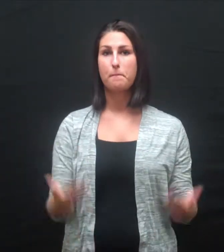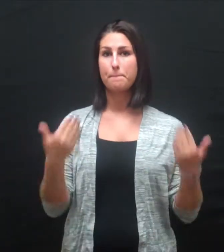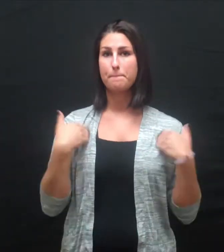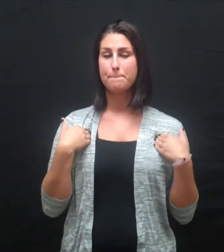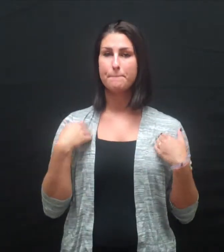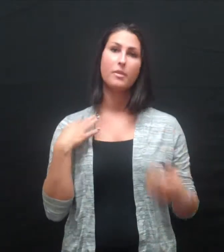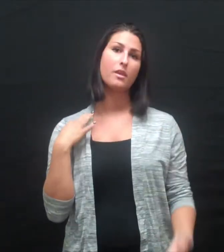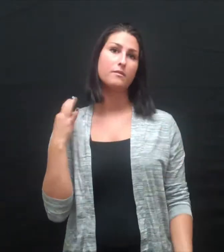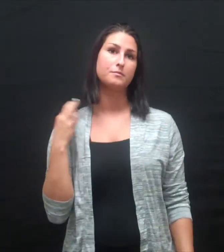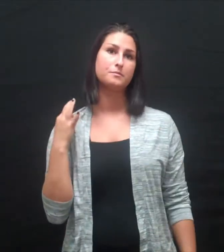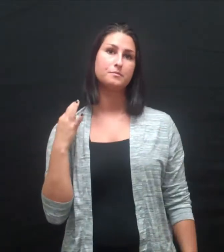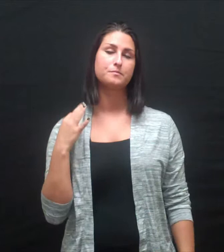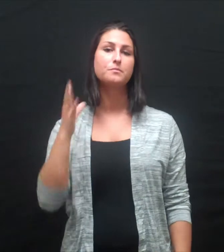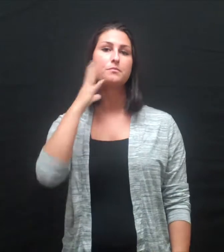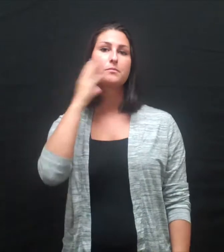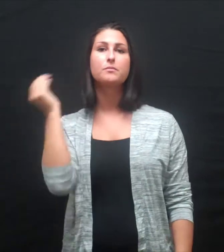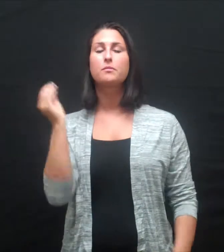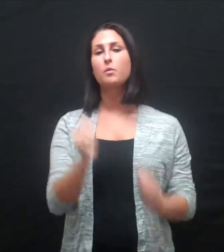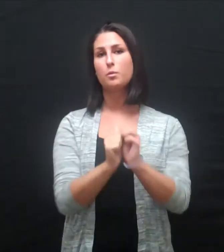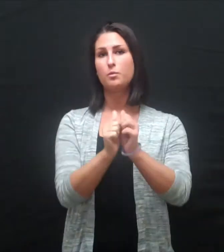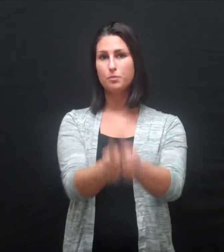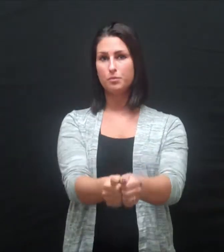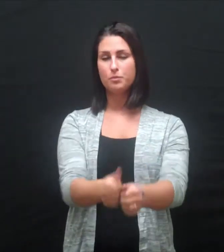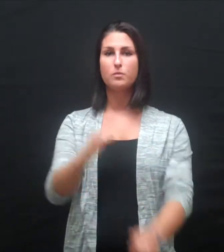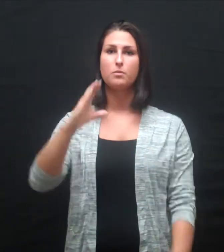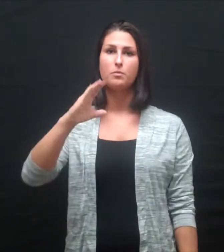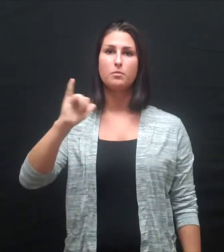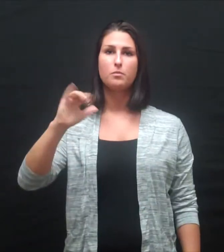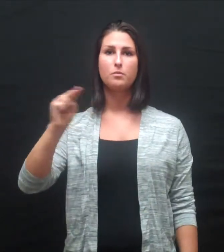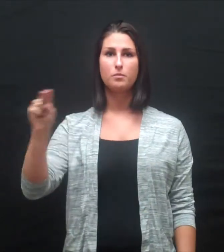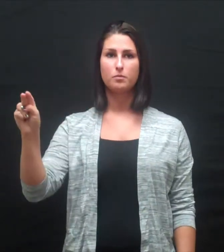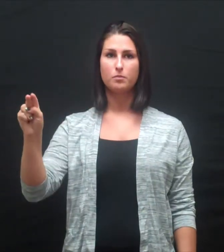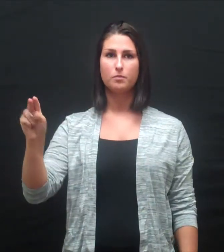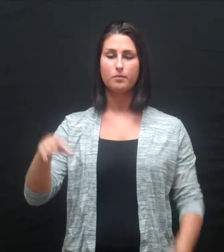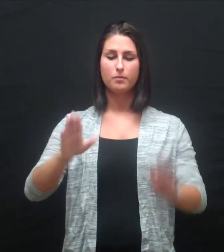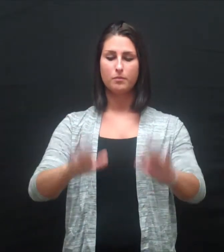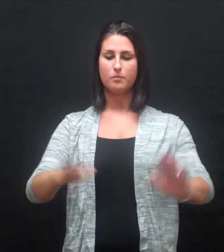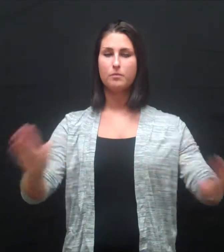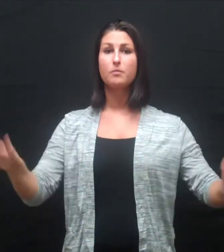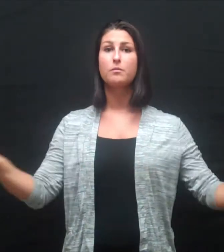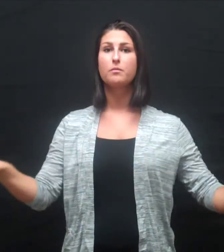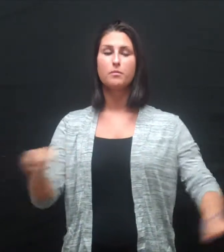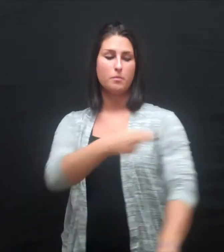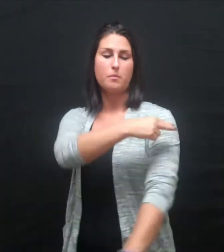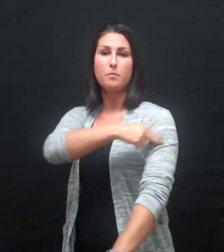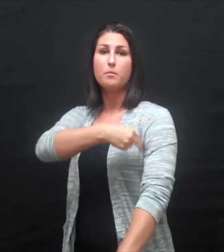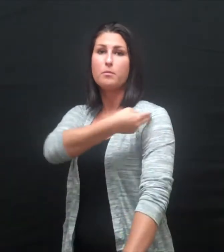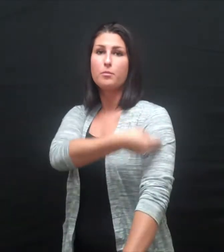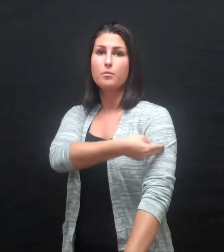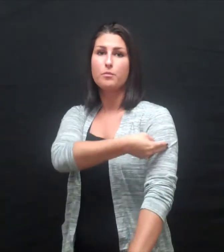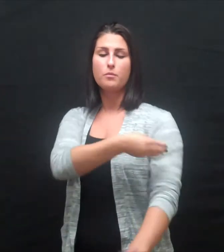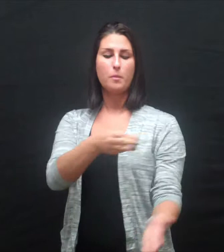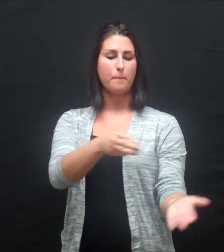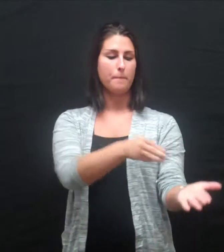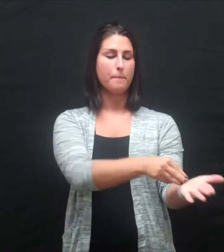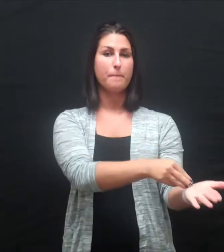I have had research experience at Cincinnati Children's Hospital Medical Center as a student research assistant